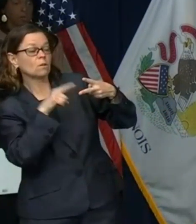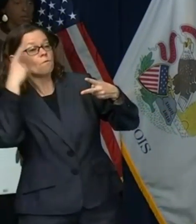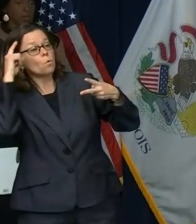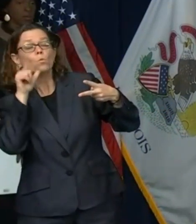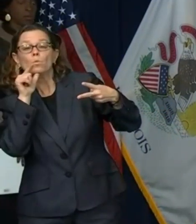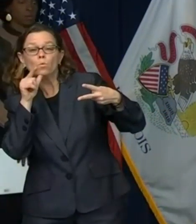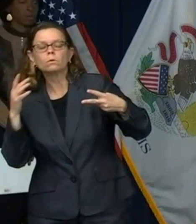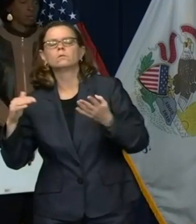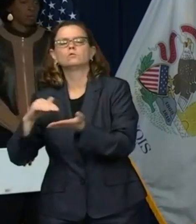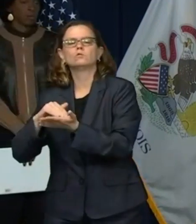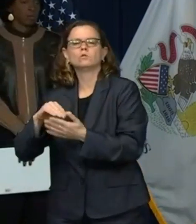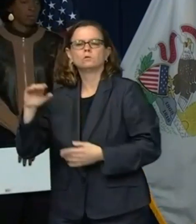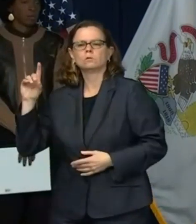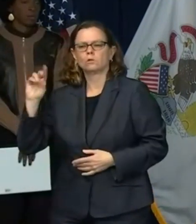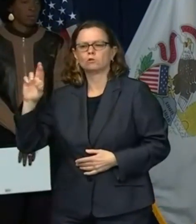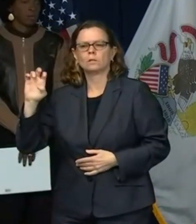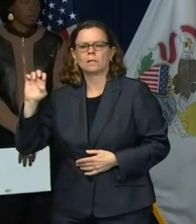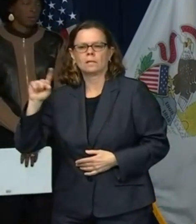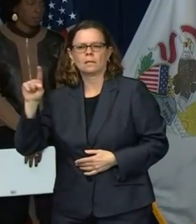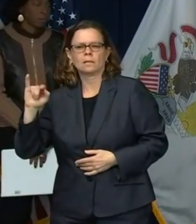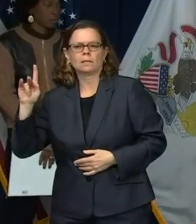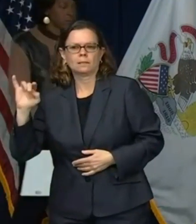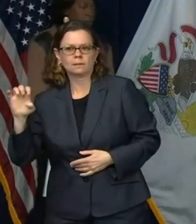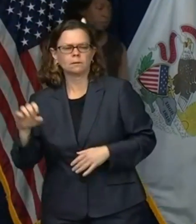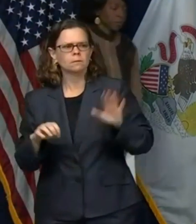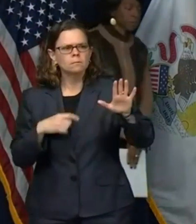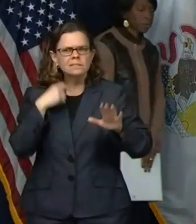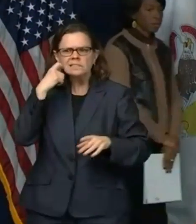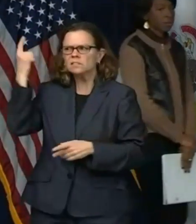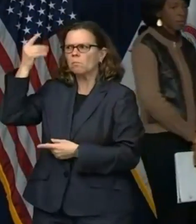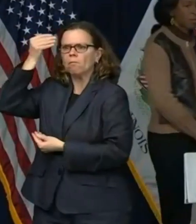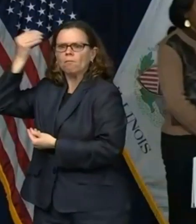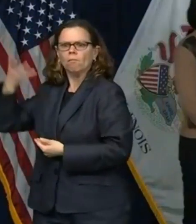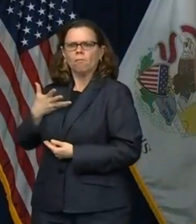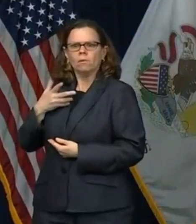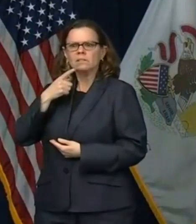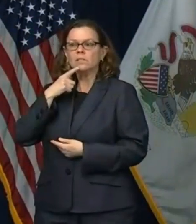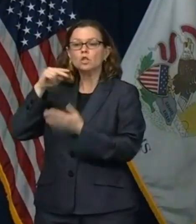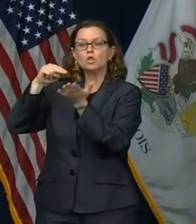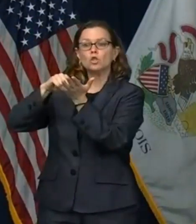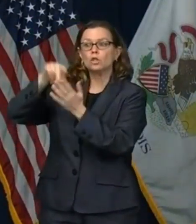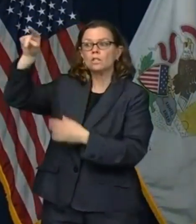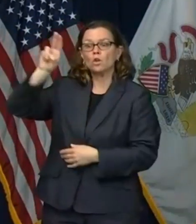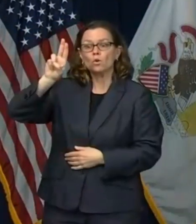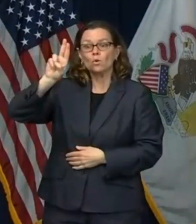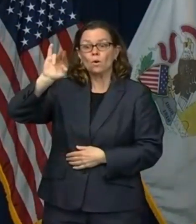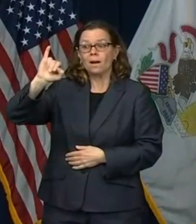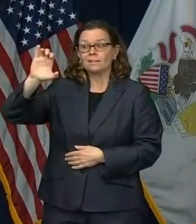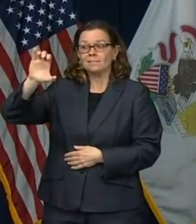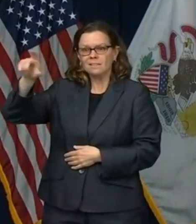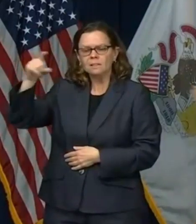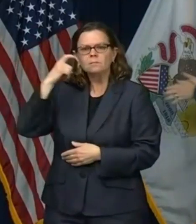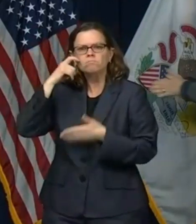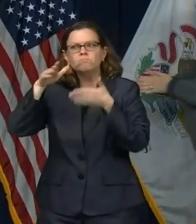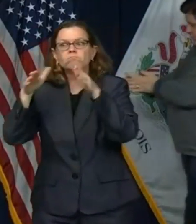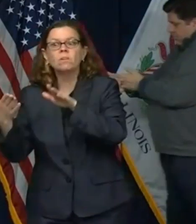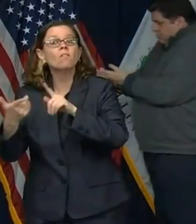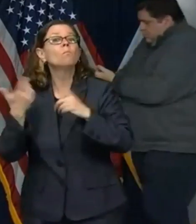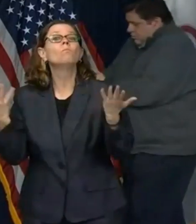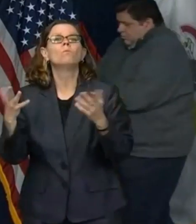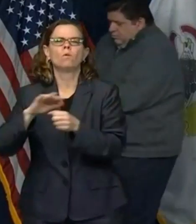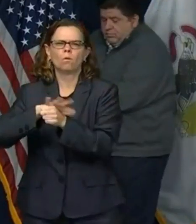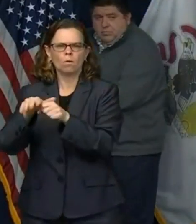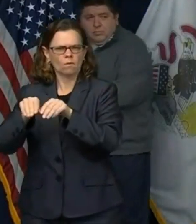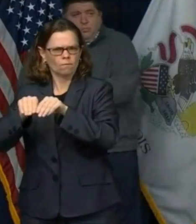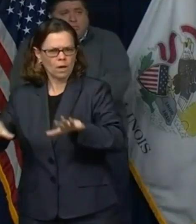a tip today that a nurse at UIC hospital has died from COVID-19 complications and that another nurse is now in the